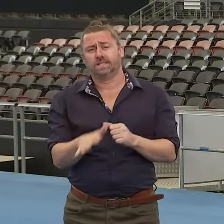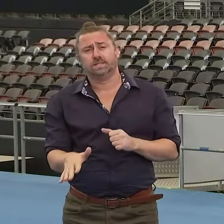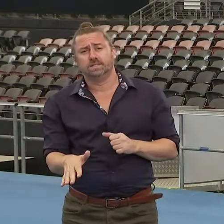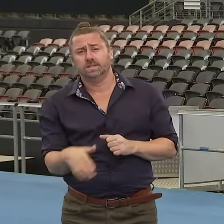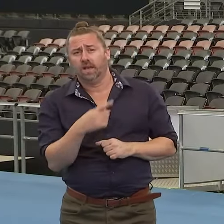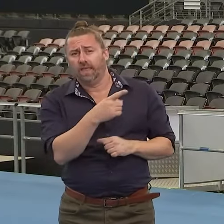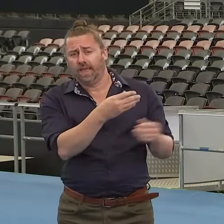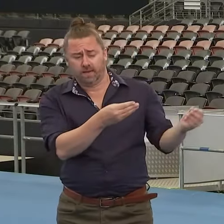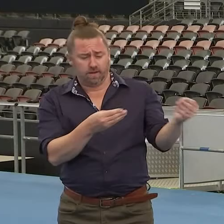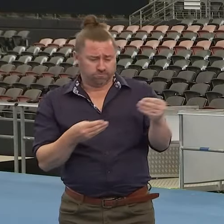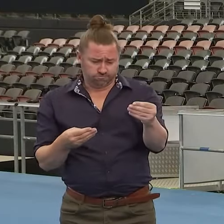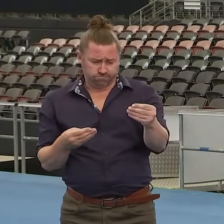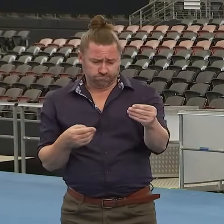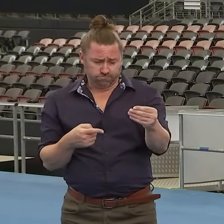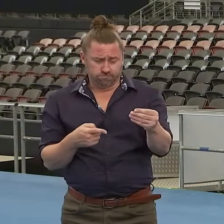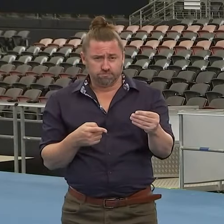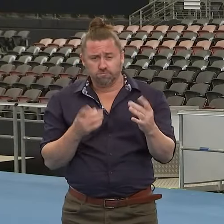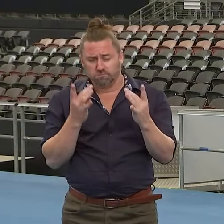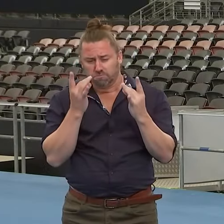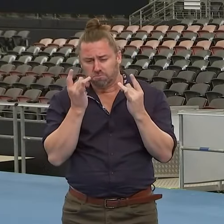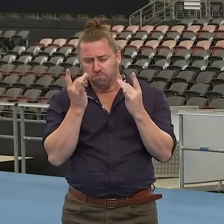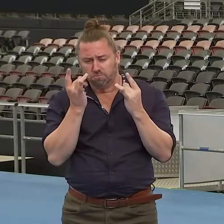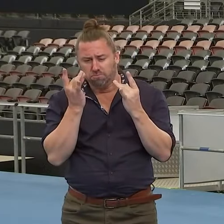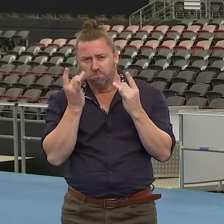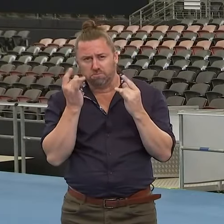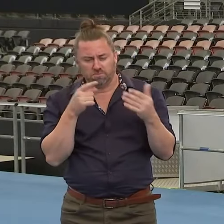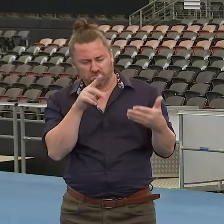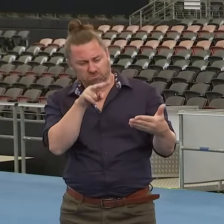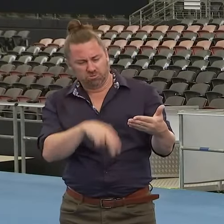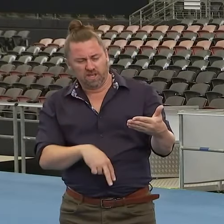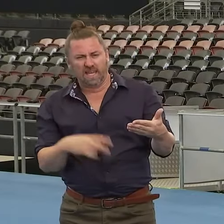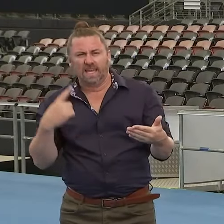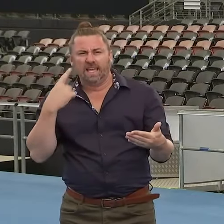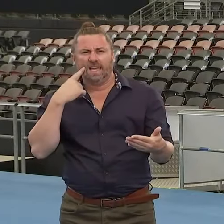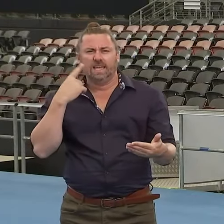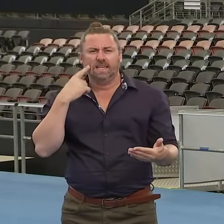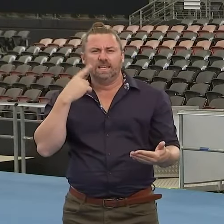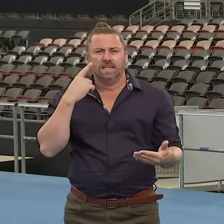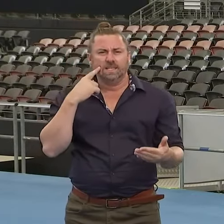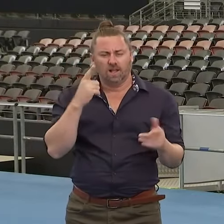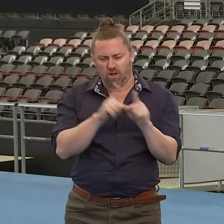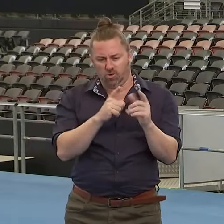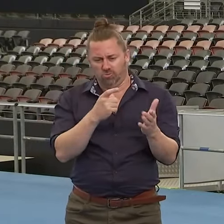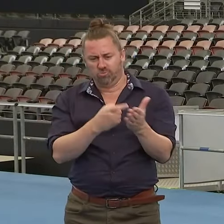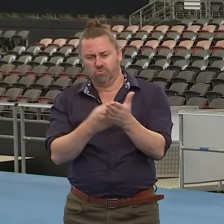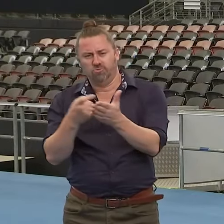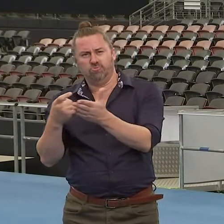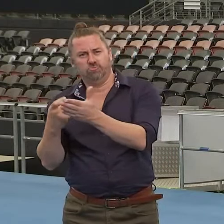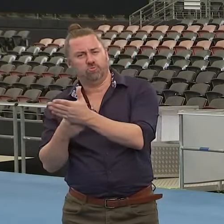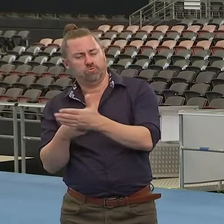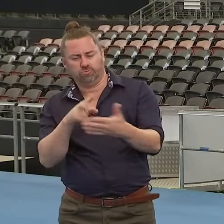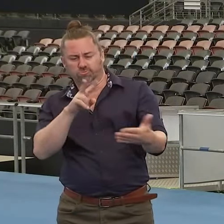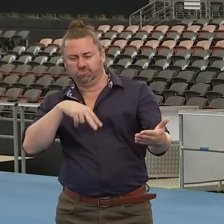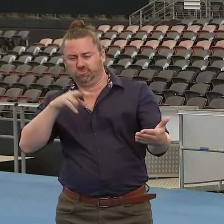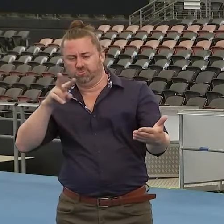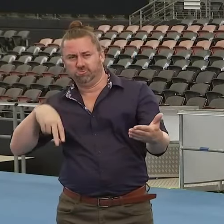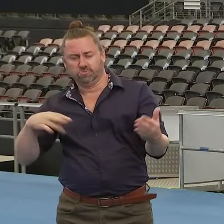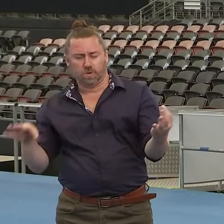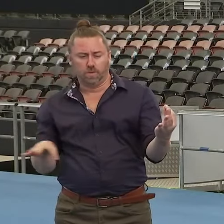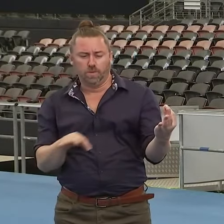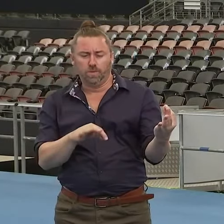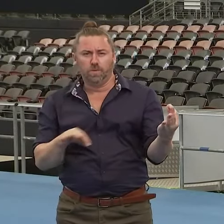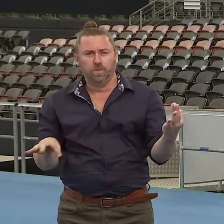received is second to none. It is world class. It is easy to understand. It is to the point. And they did a fantastic